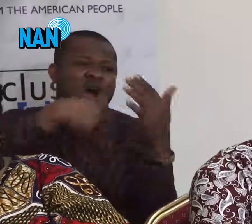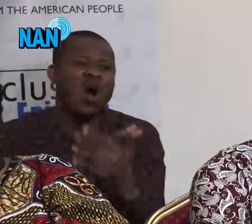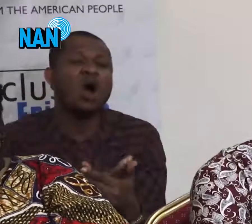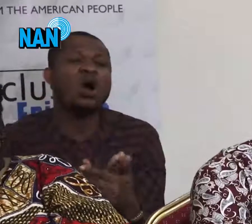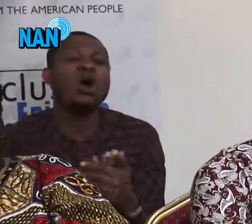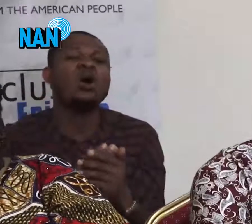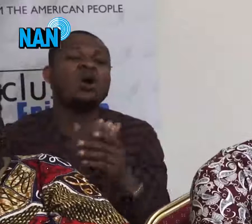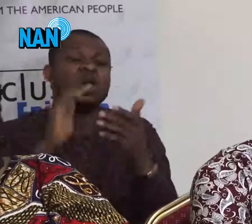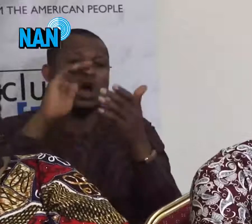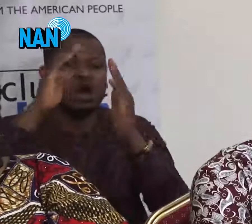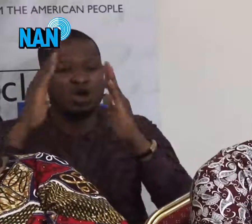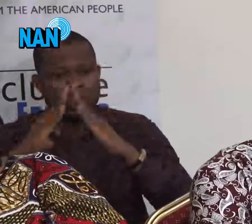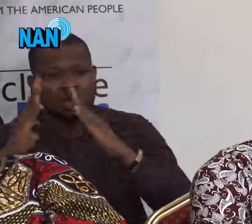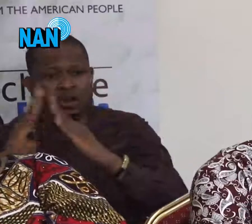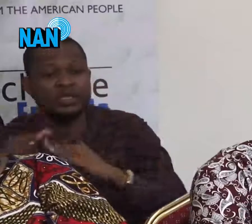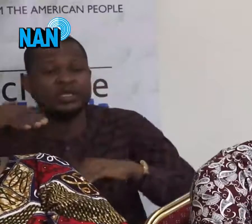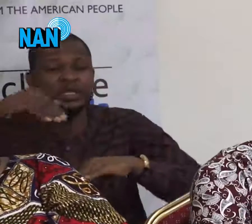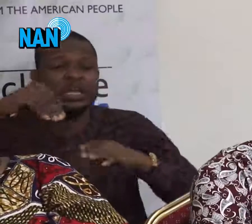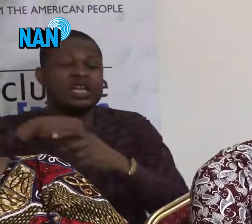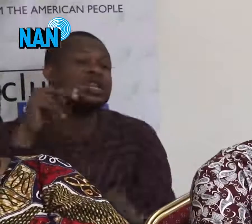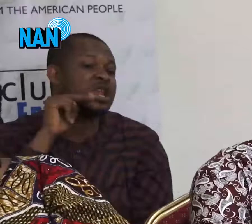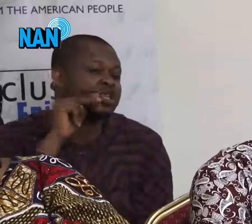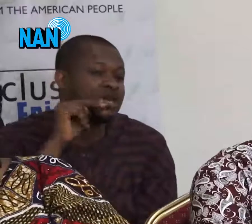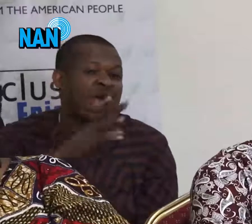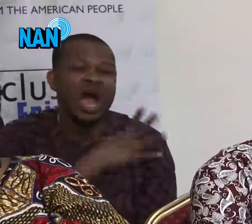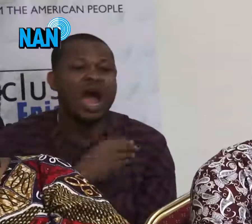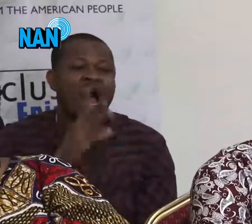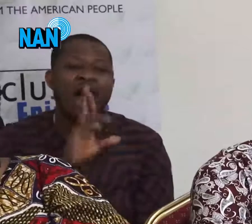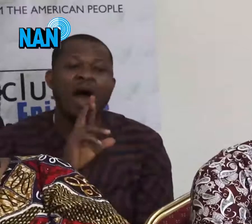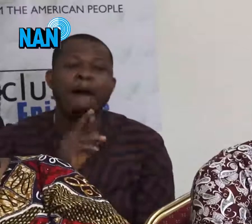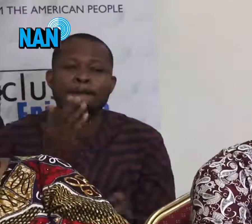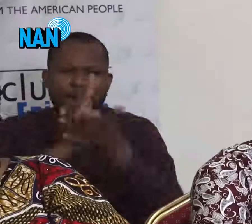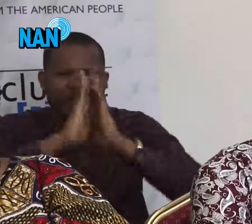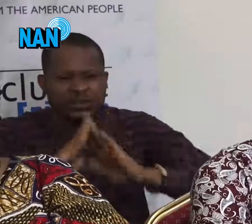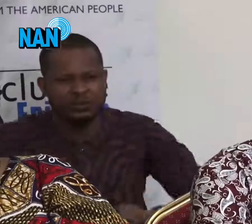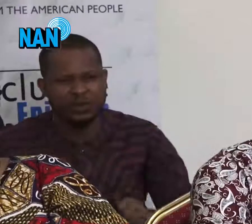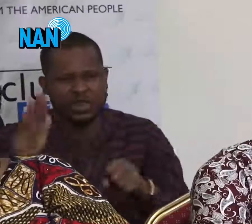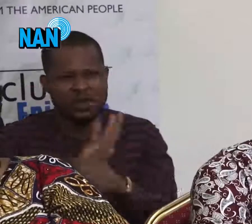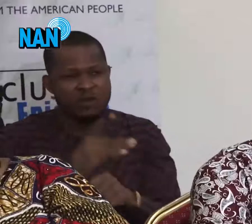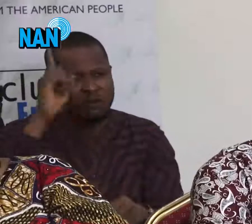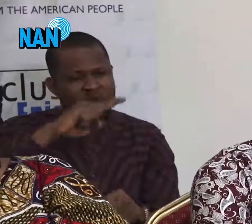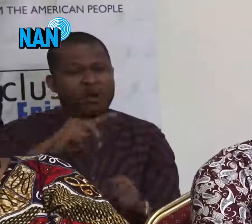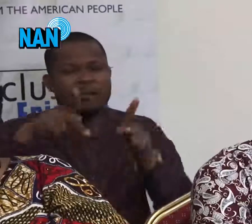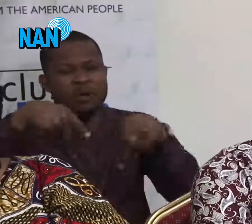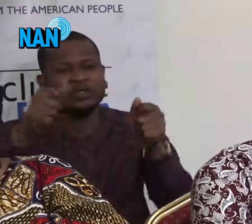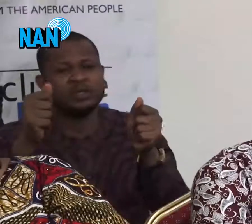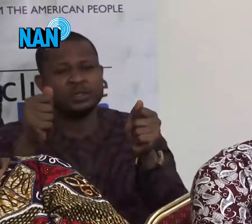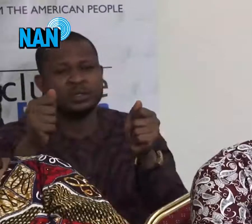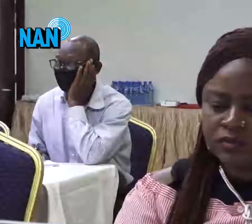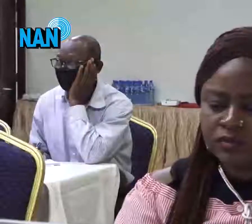across Nigeria are peaceful enough for eligible citizens to register